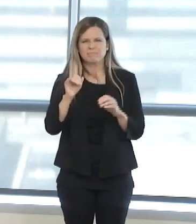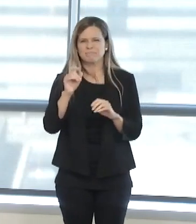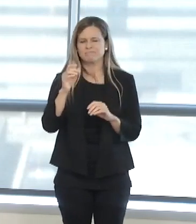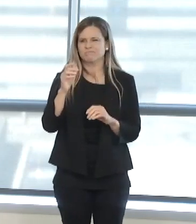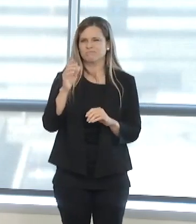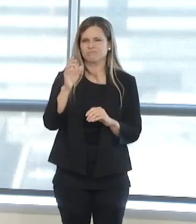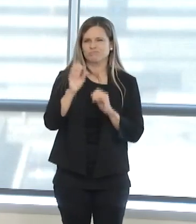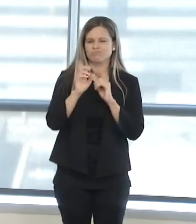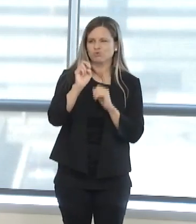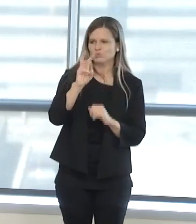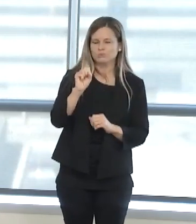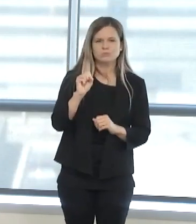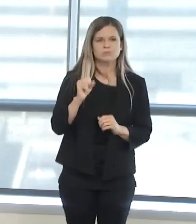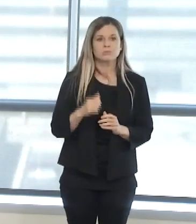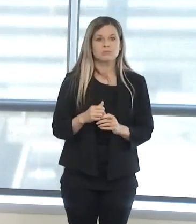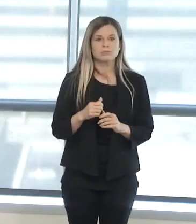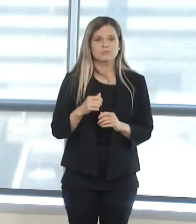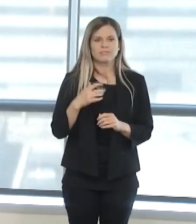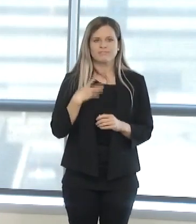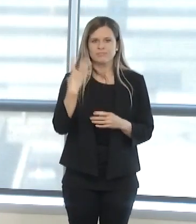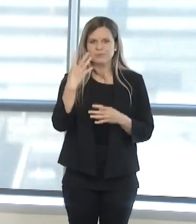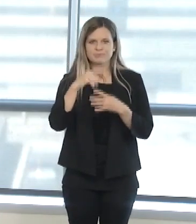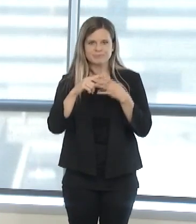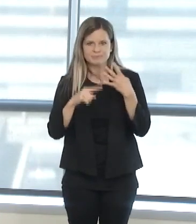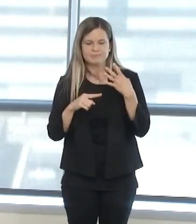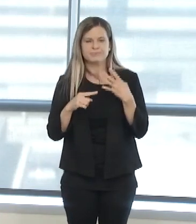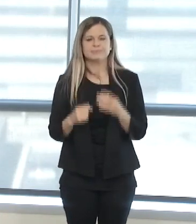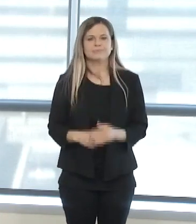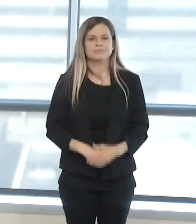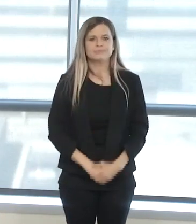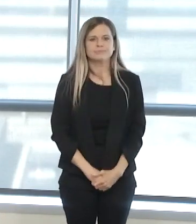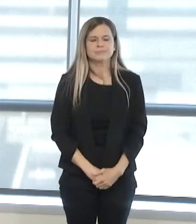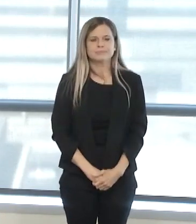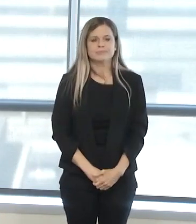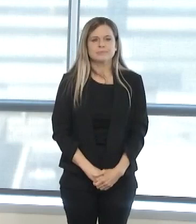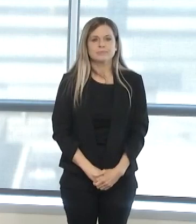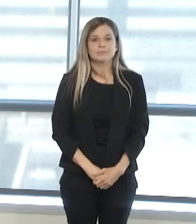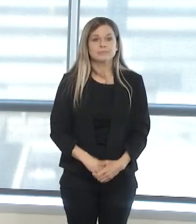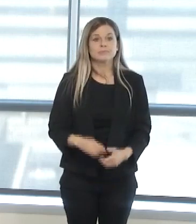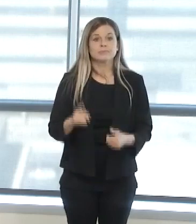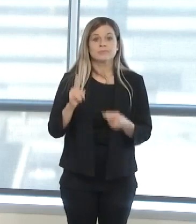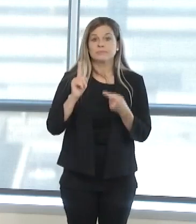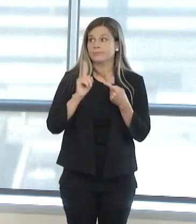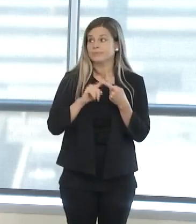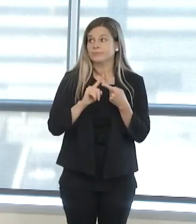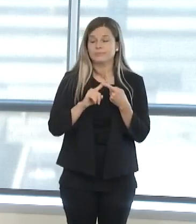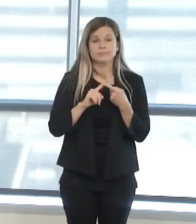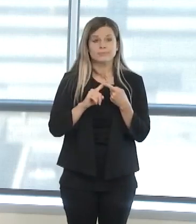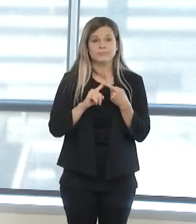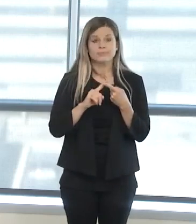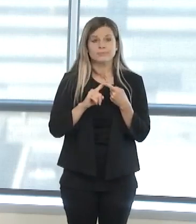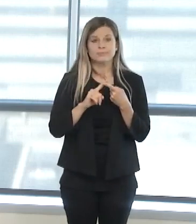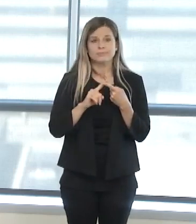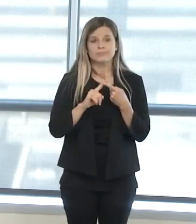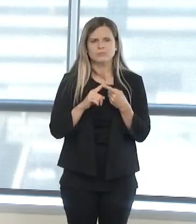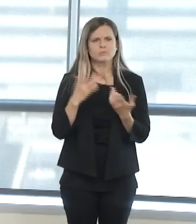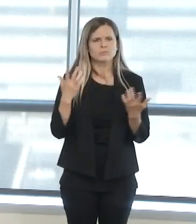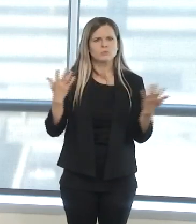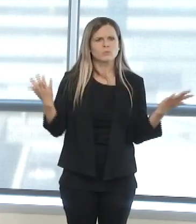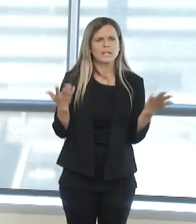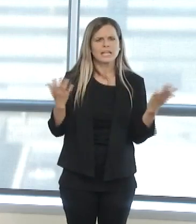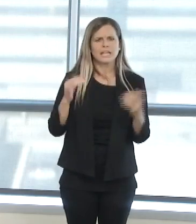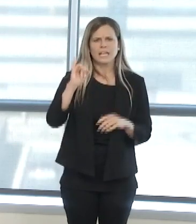We have several questions. The first question being, what constitutes an intensive care bed?